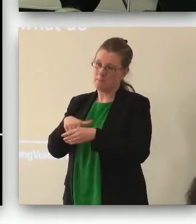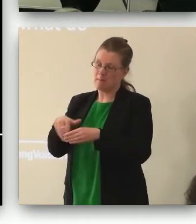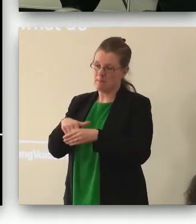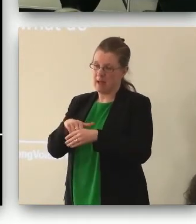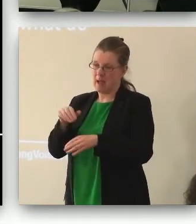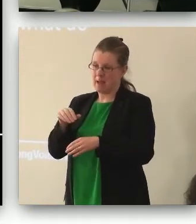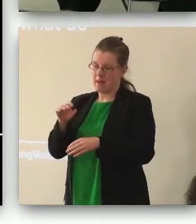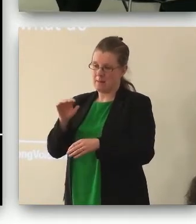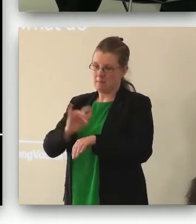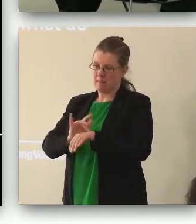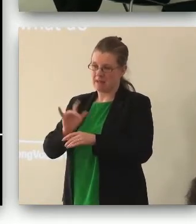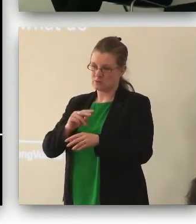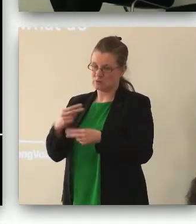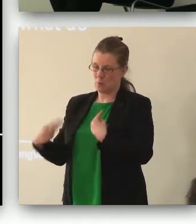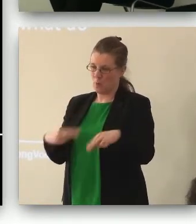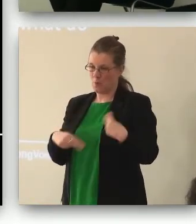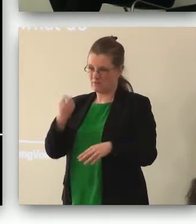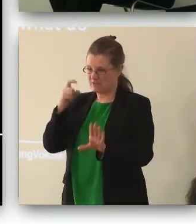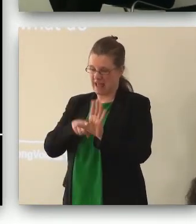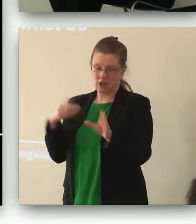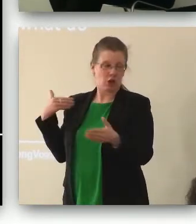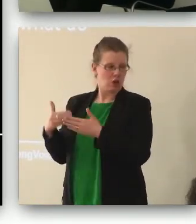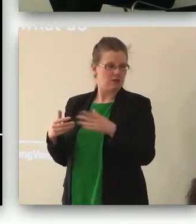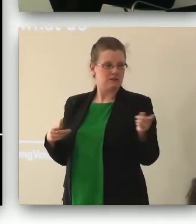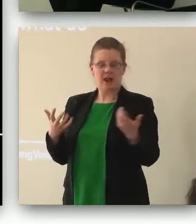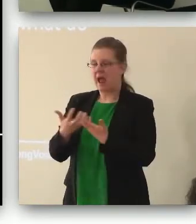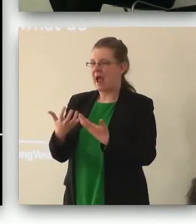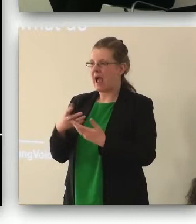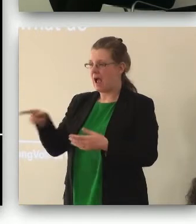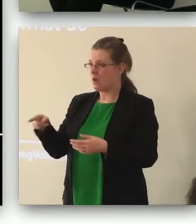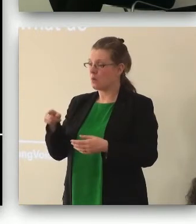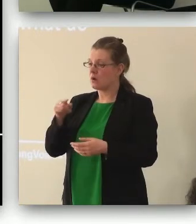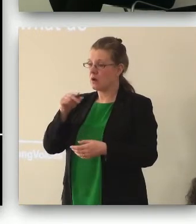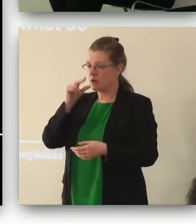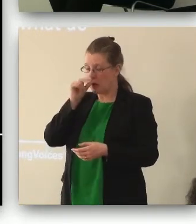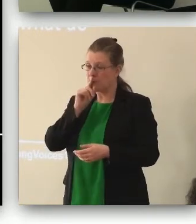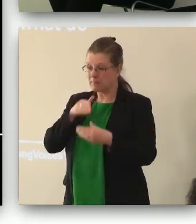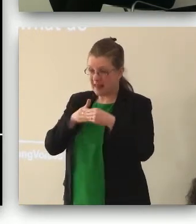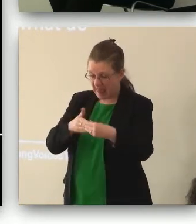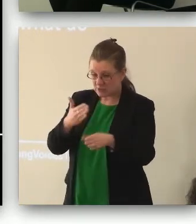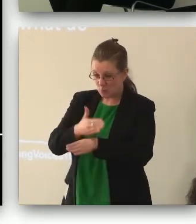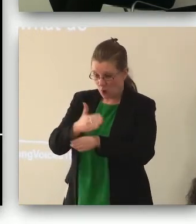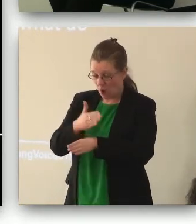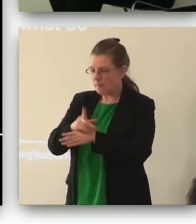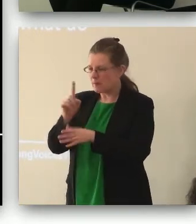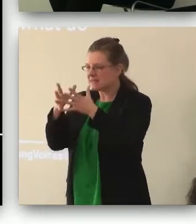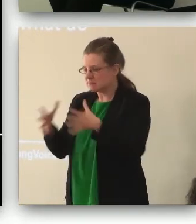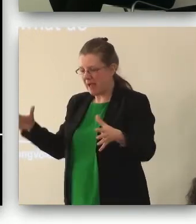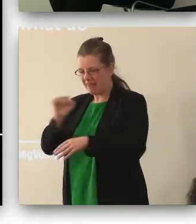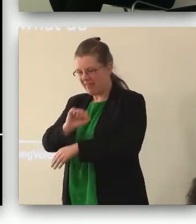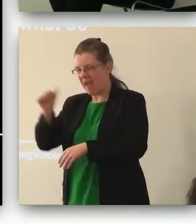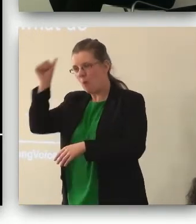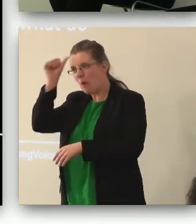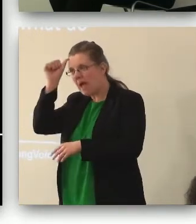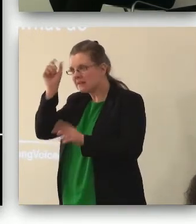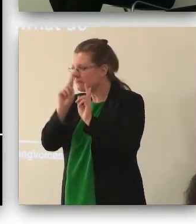and how can we balance doing young people led work with the need to expand young people's awareness of the